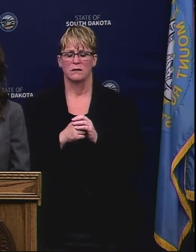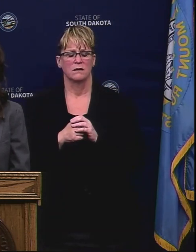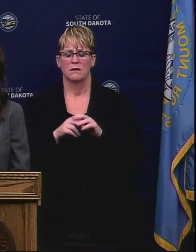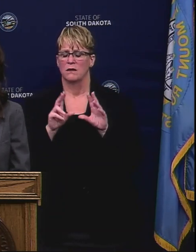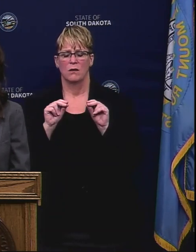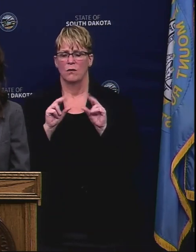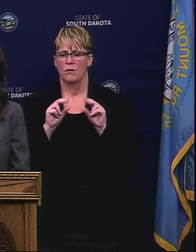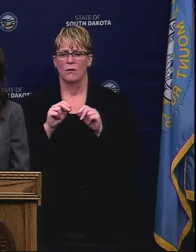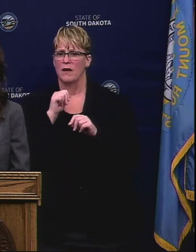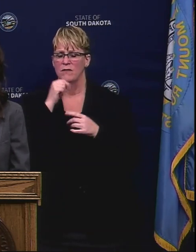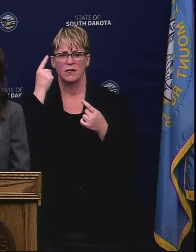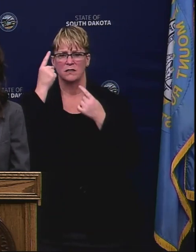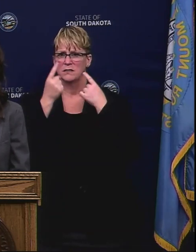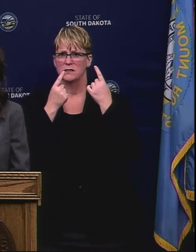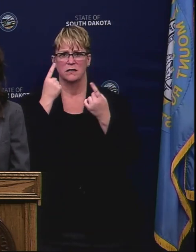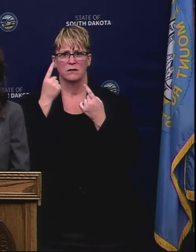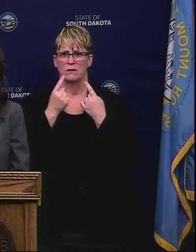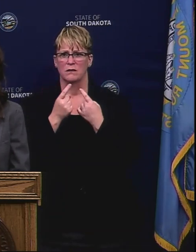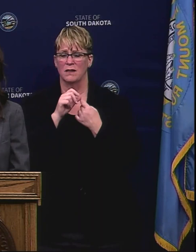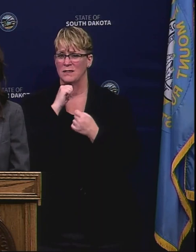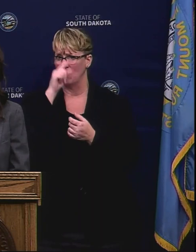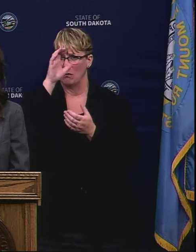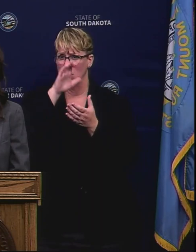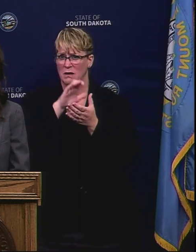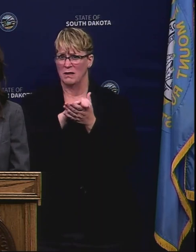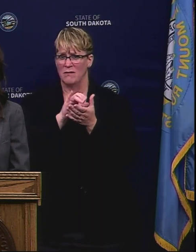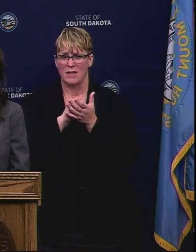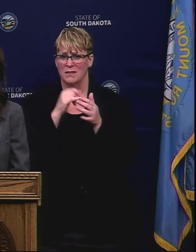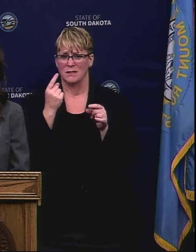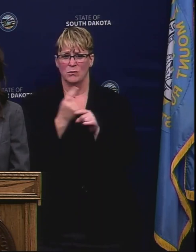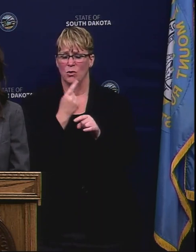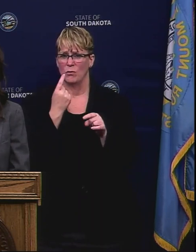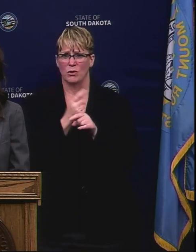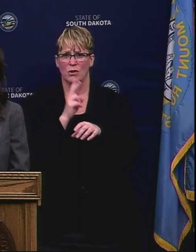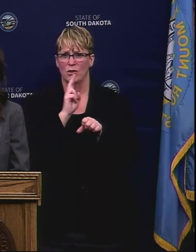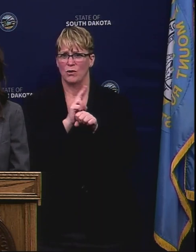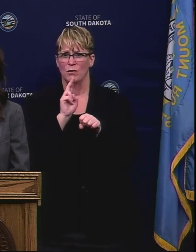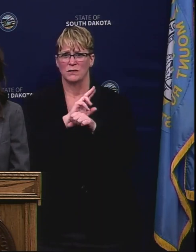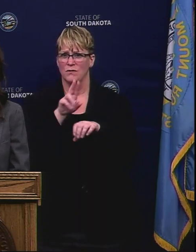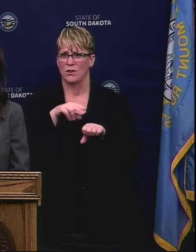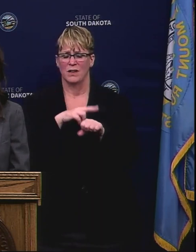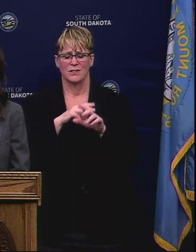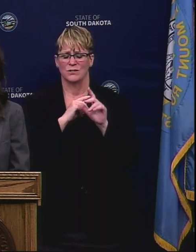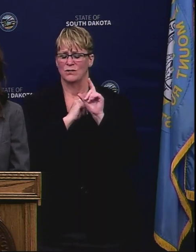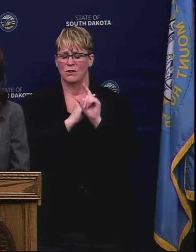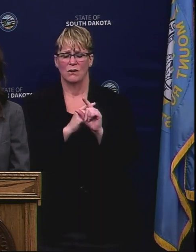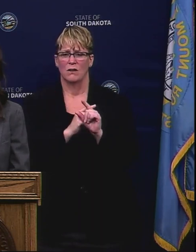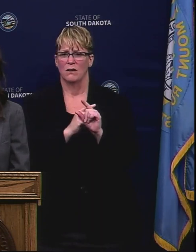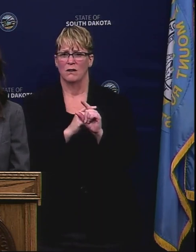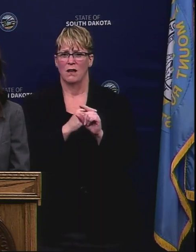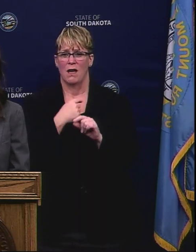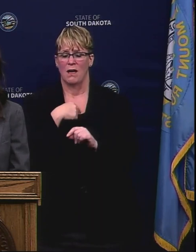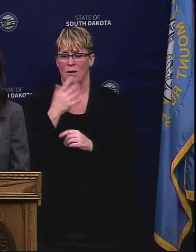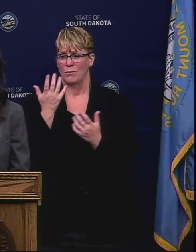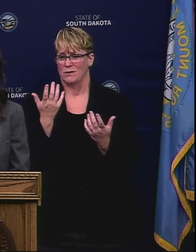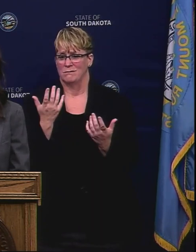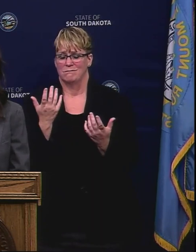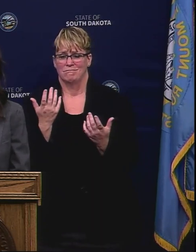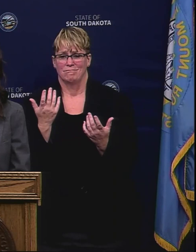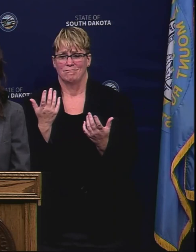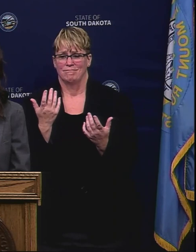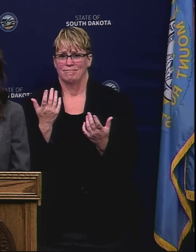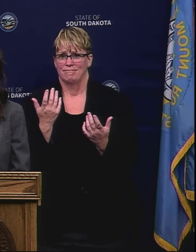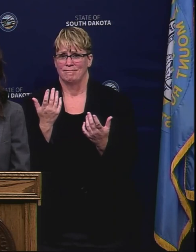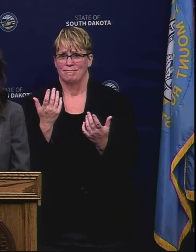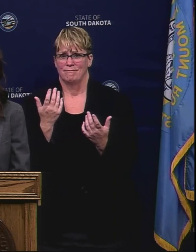not been something that I've considered nor do I believe that's an appropriate use of our National Guard. And I would have to look to